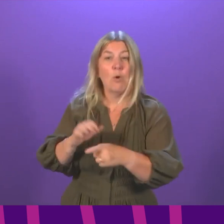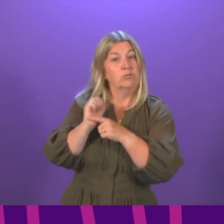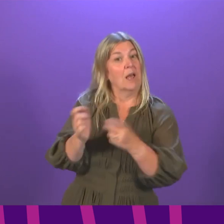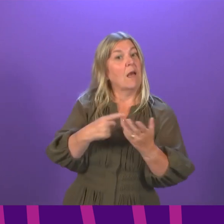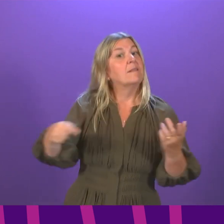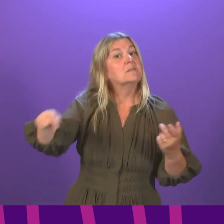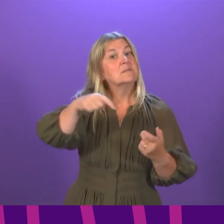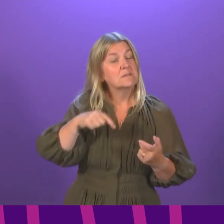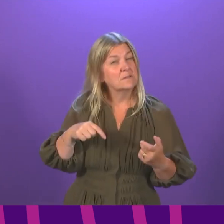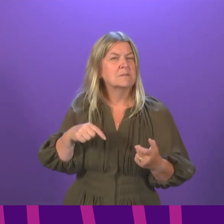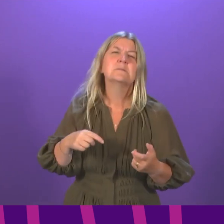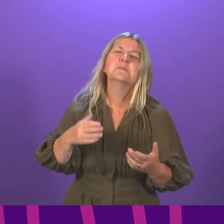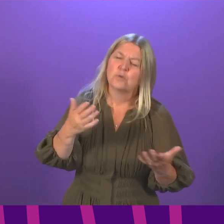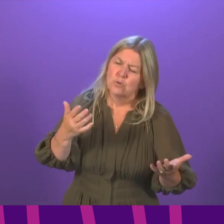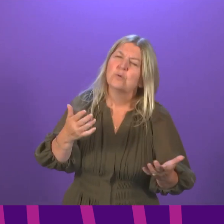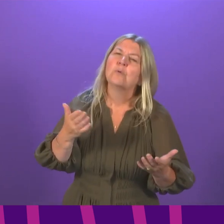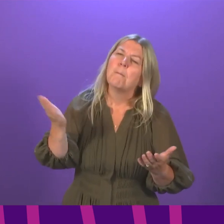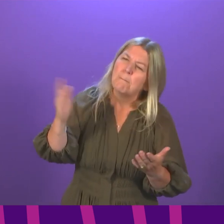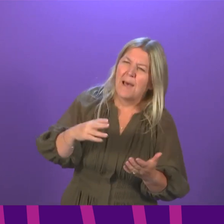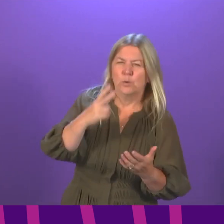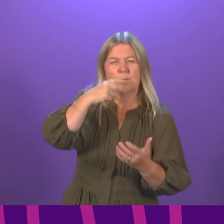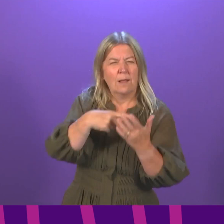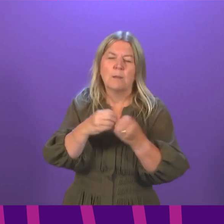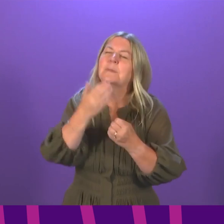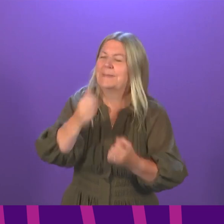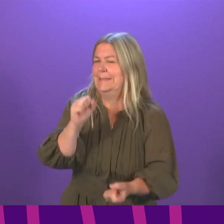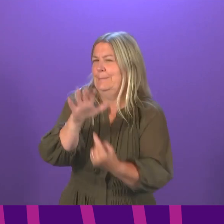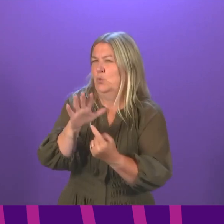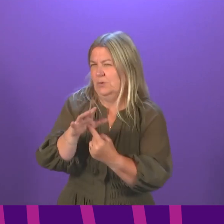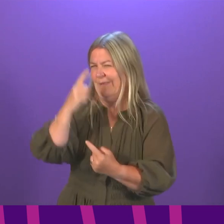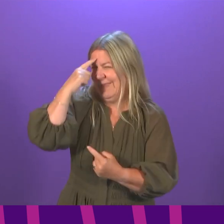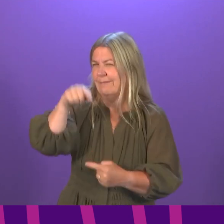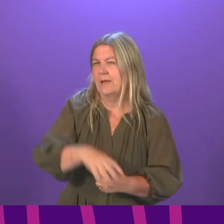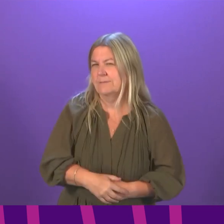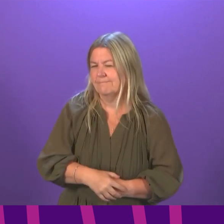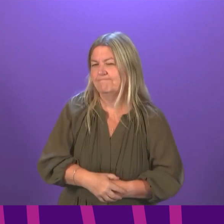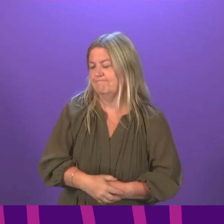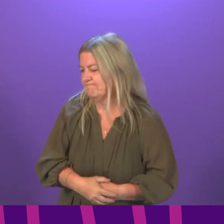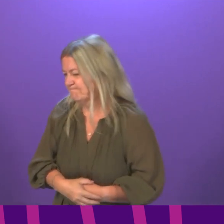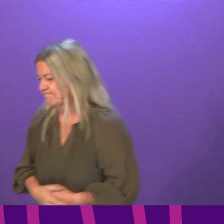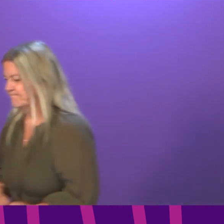For all the detail around the return of nightclubs, that is an important one that I do not think any of us should overlook.